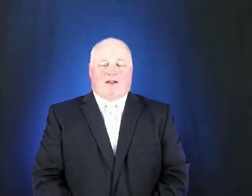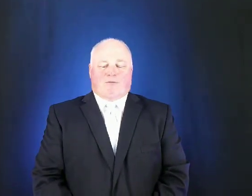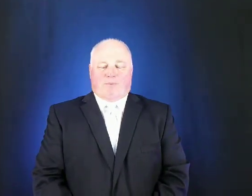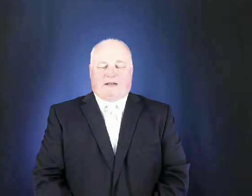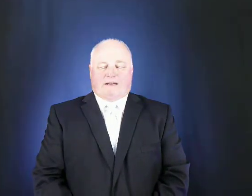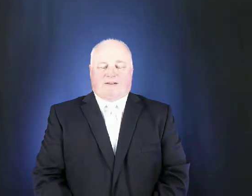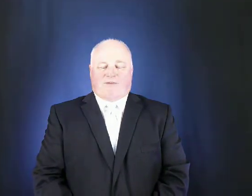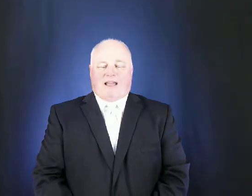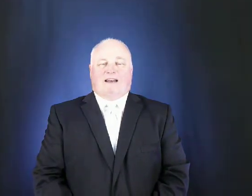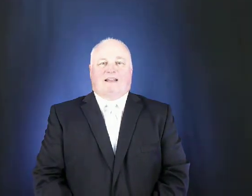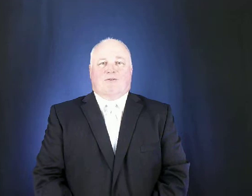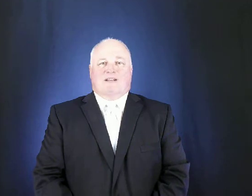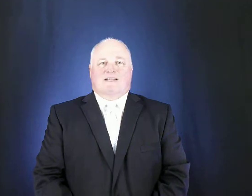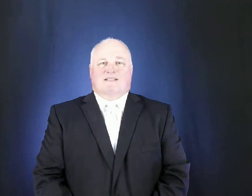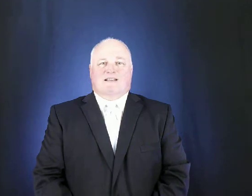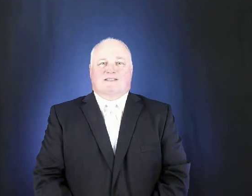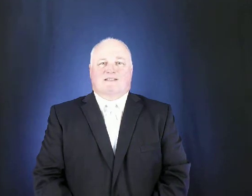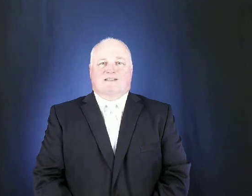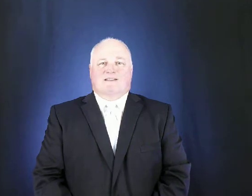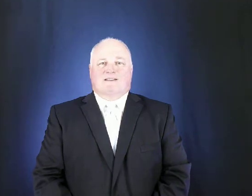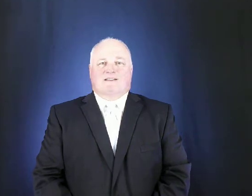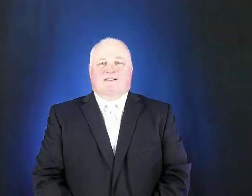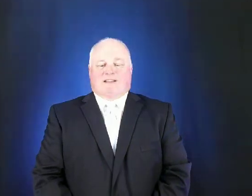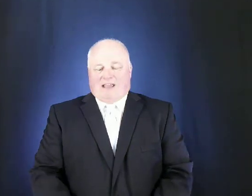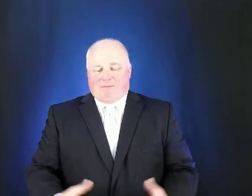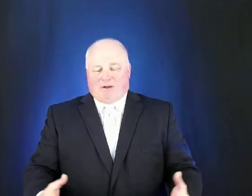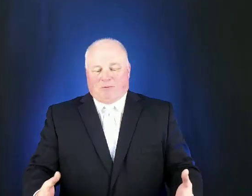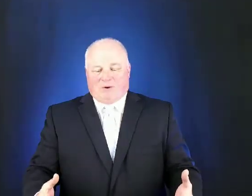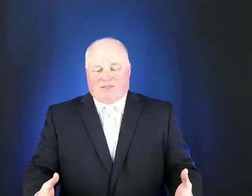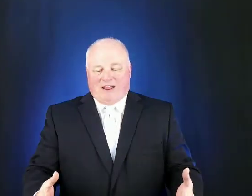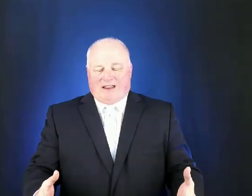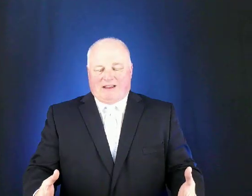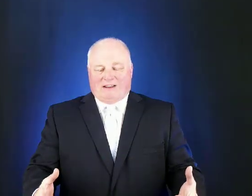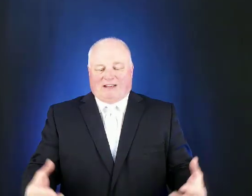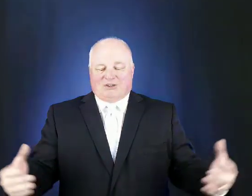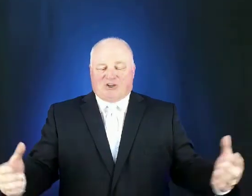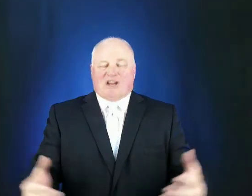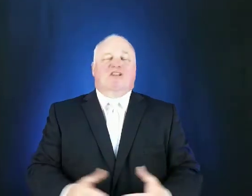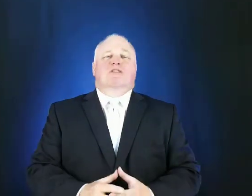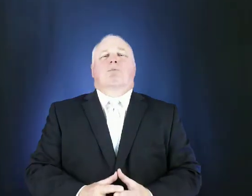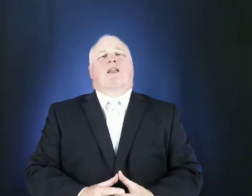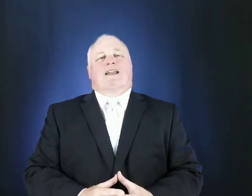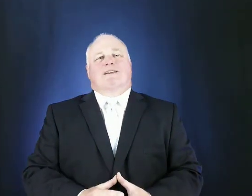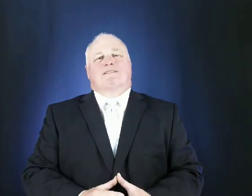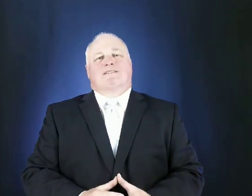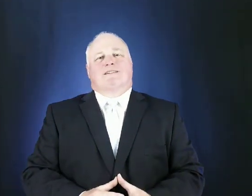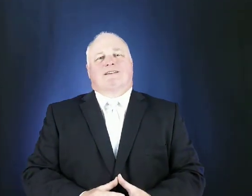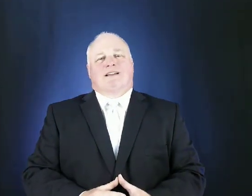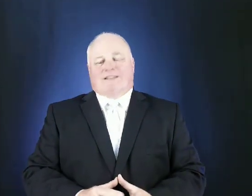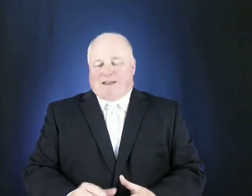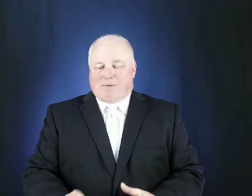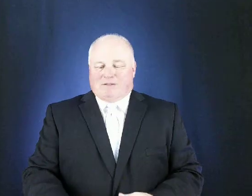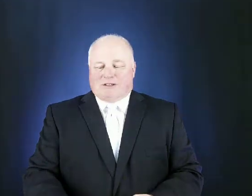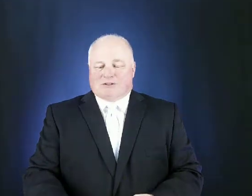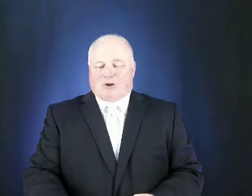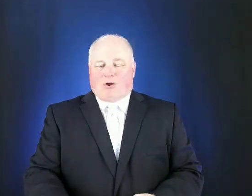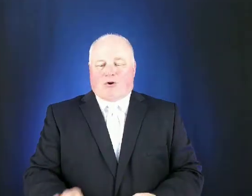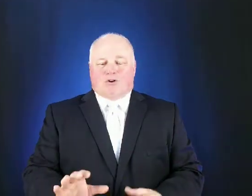repeatedly finally odysseus came up with a ingenious plan they built this large